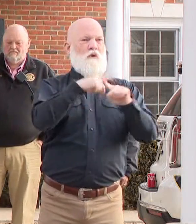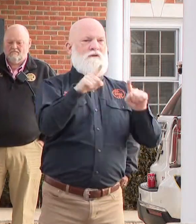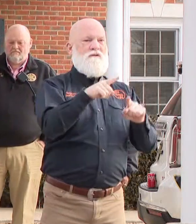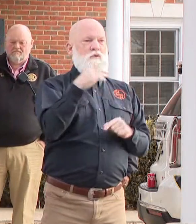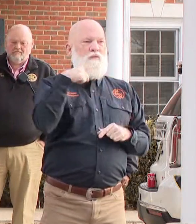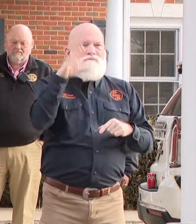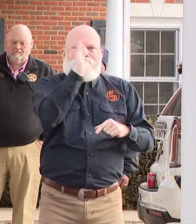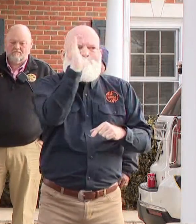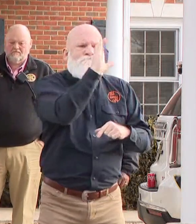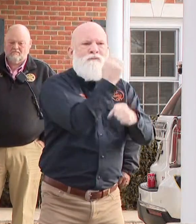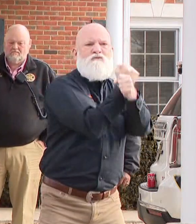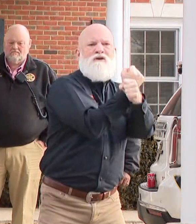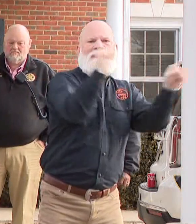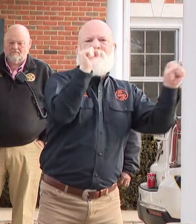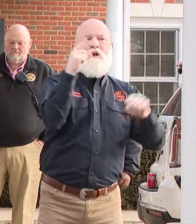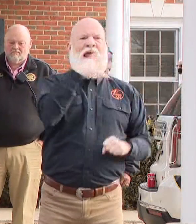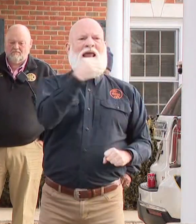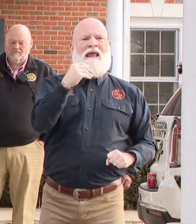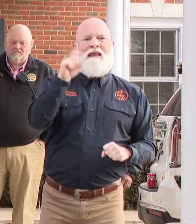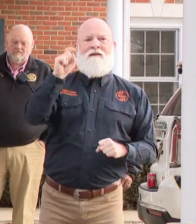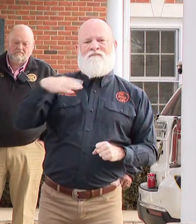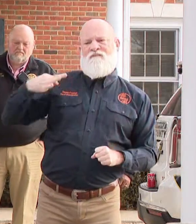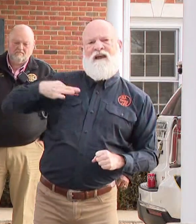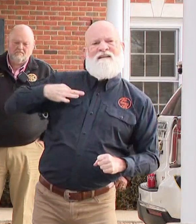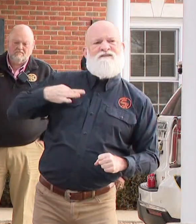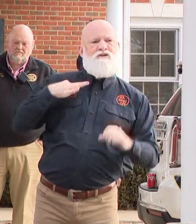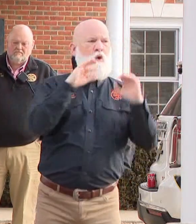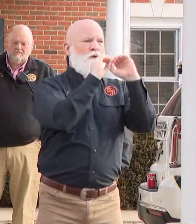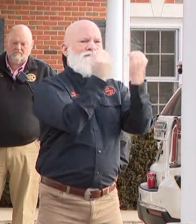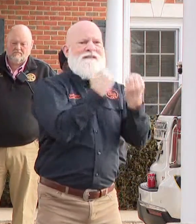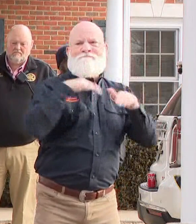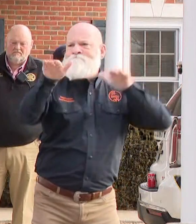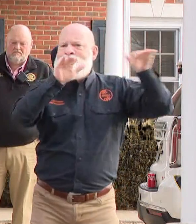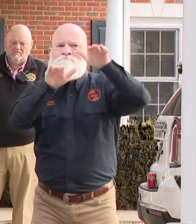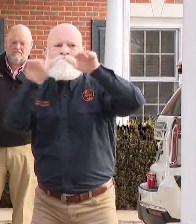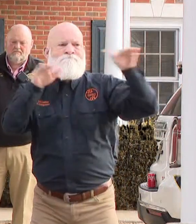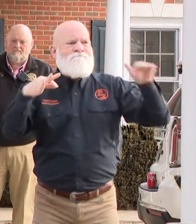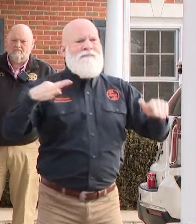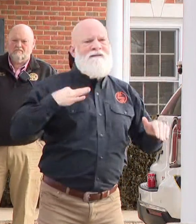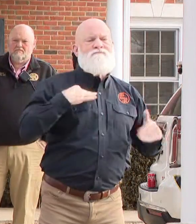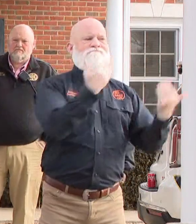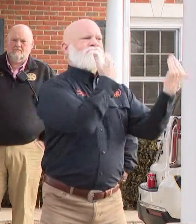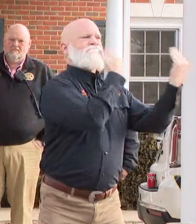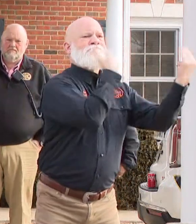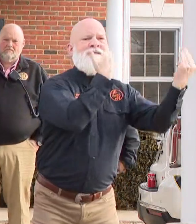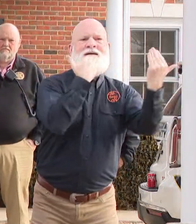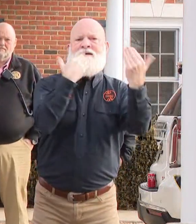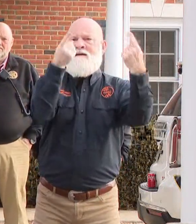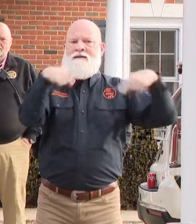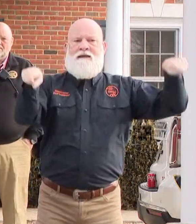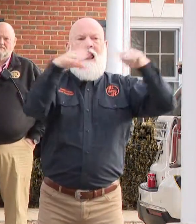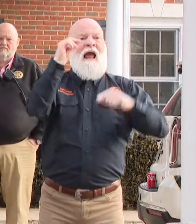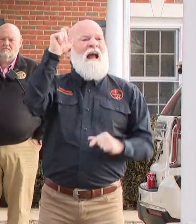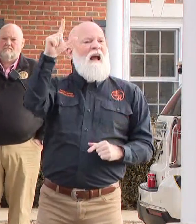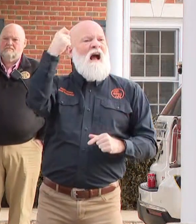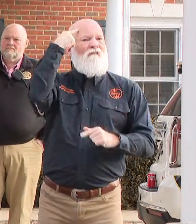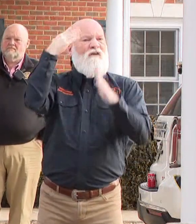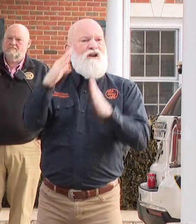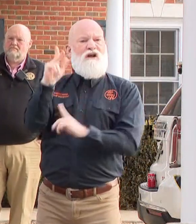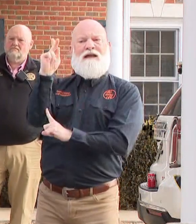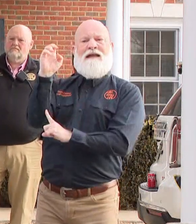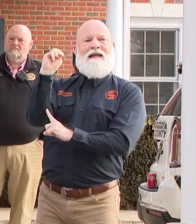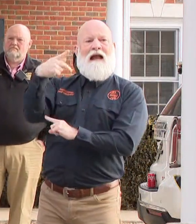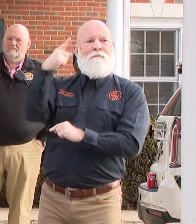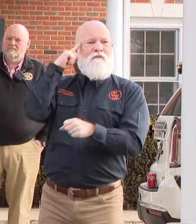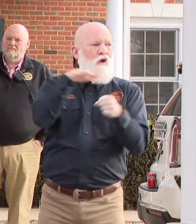We are very thankful to Governor Kemp, our local delegation consisting of Karen Mathiak, David